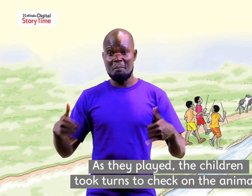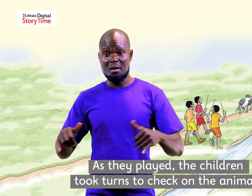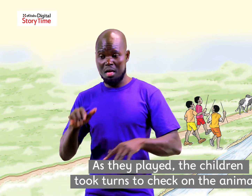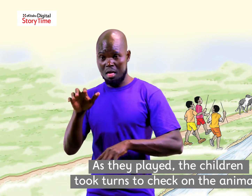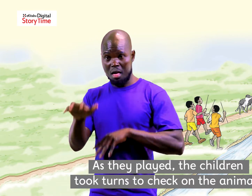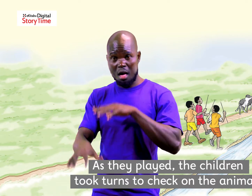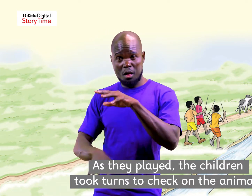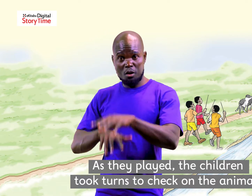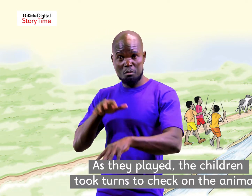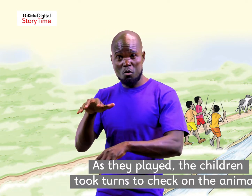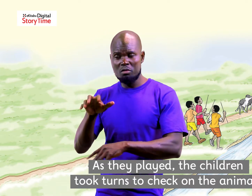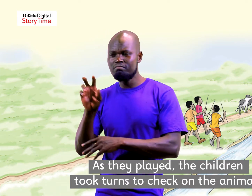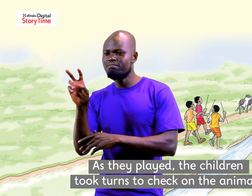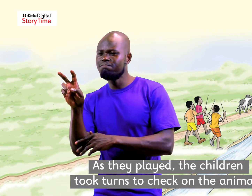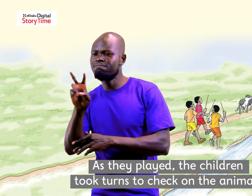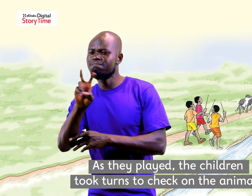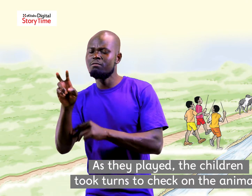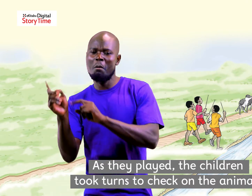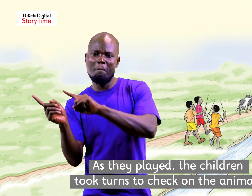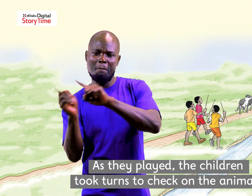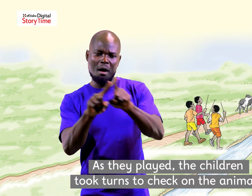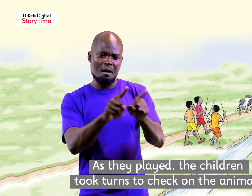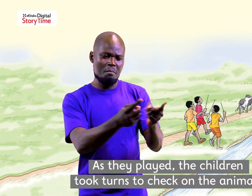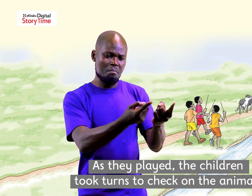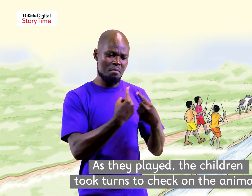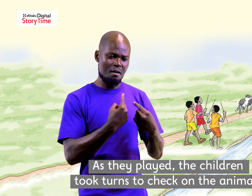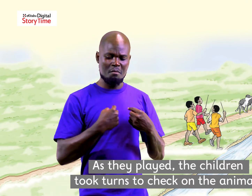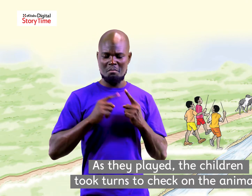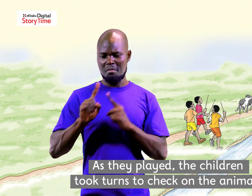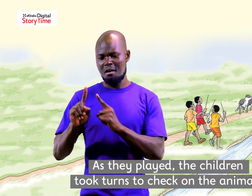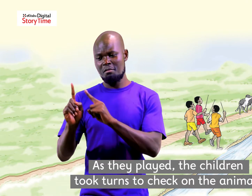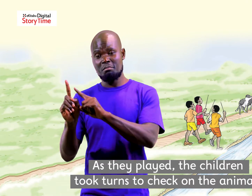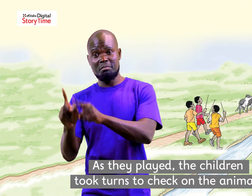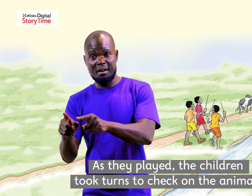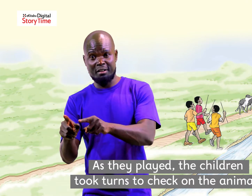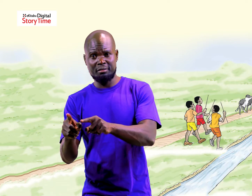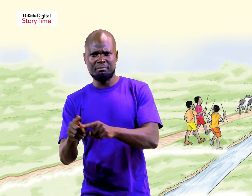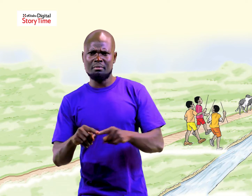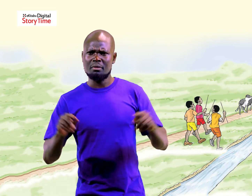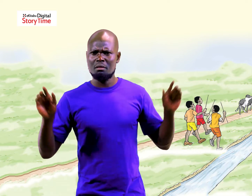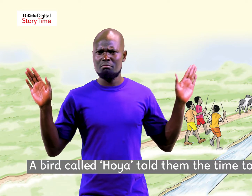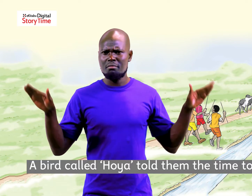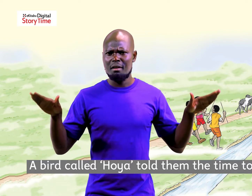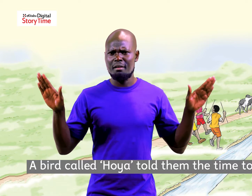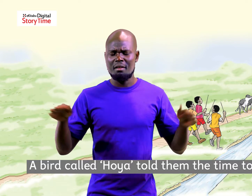as they played the children took turns to check on the animals